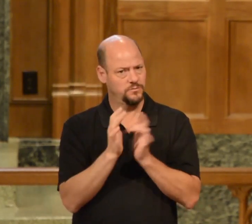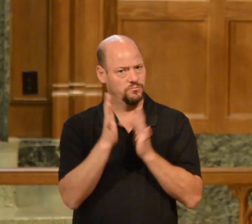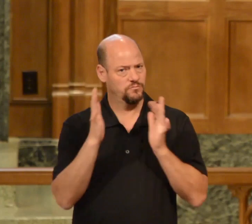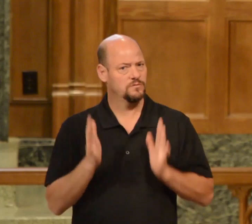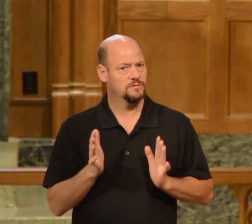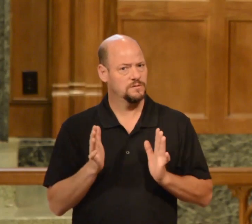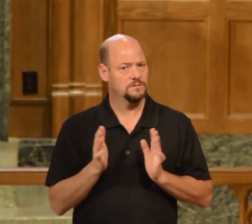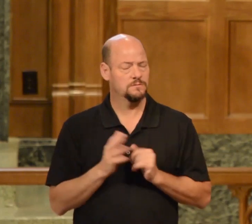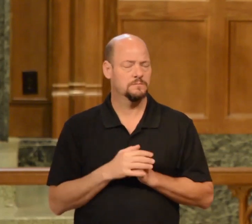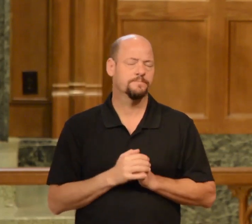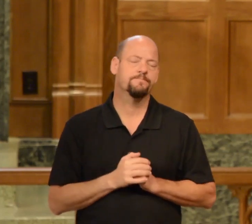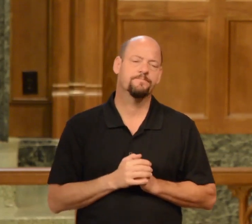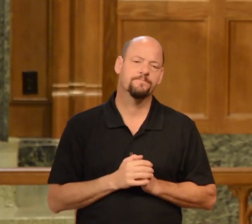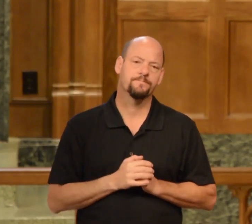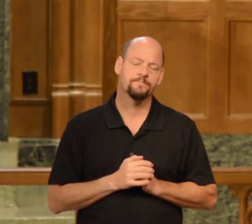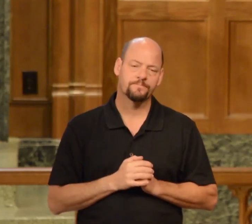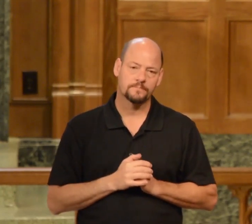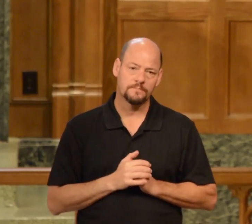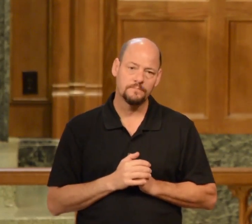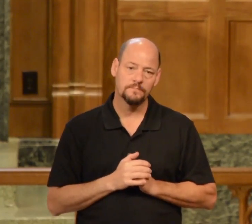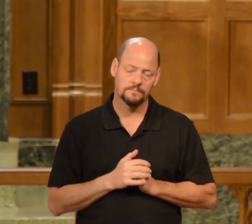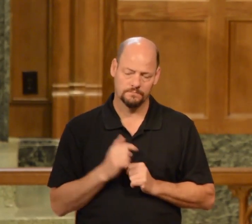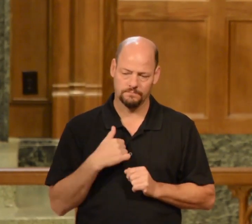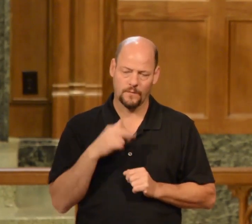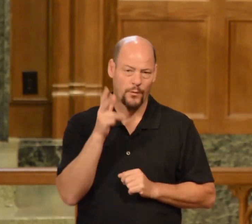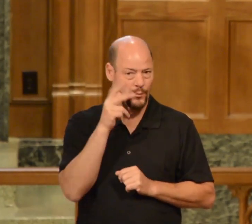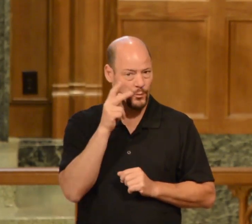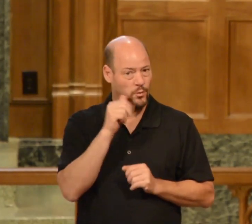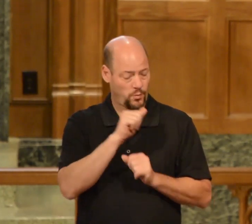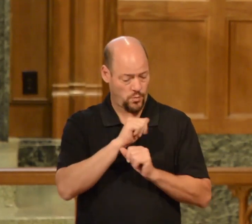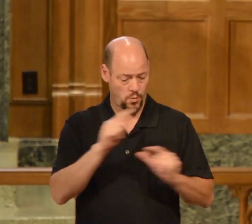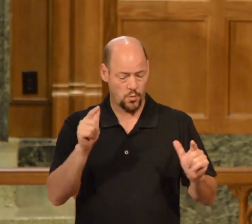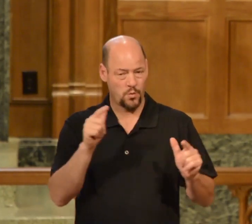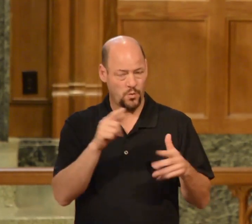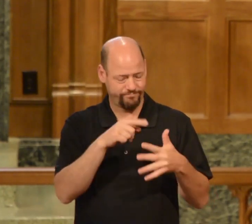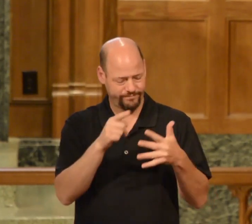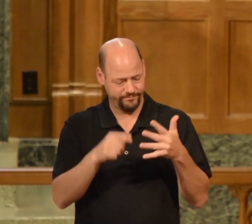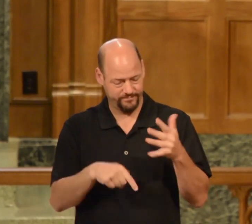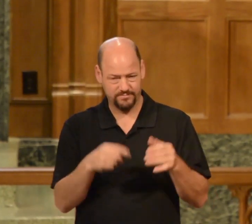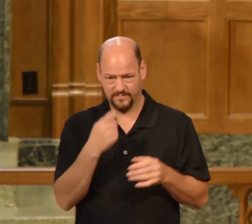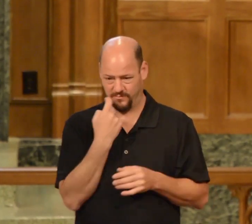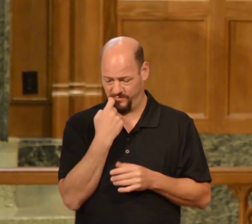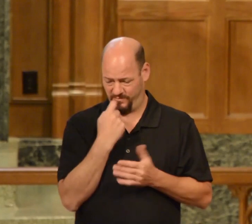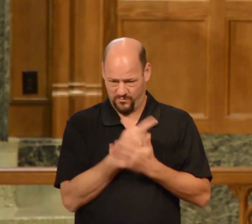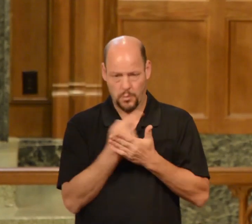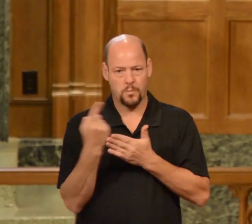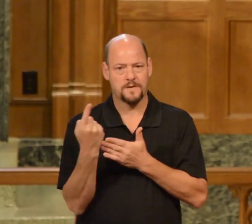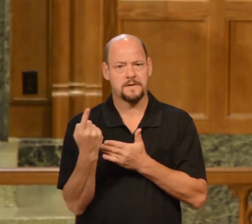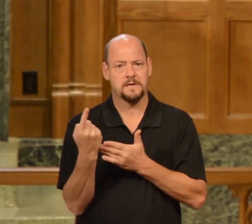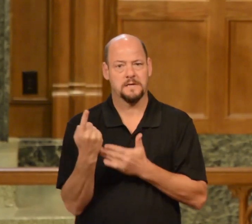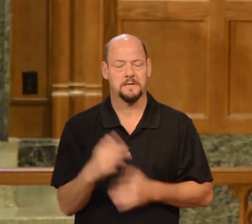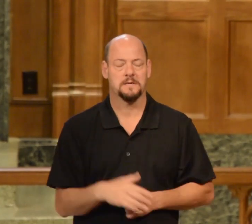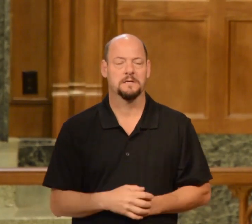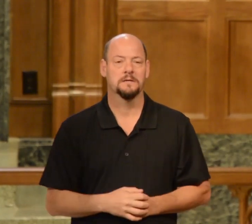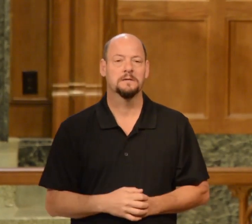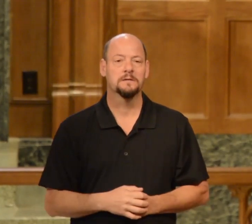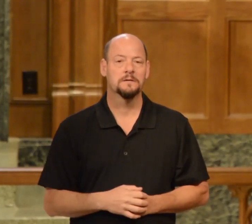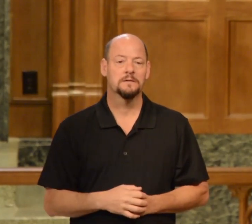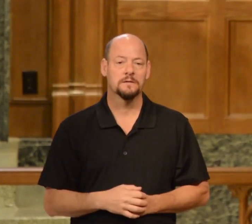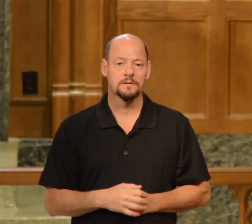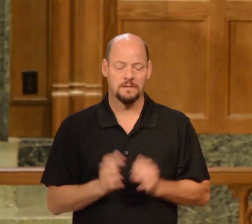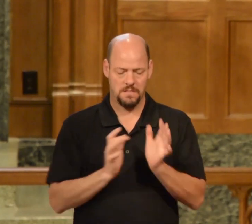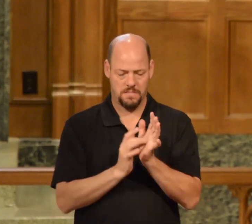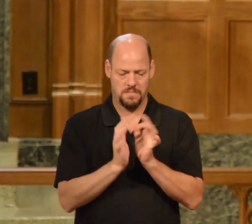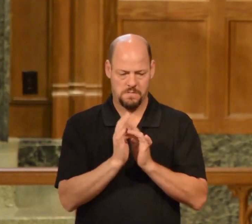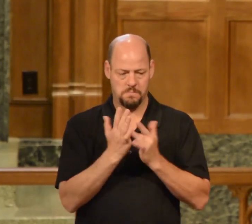Christianity I heard all of these in the last week the